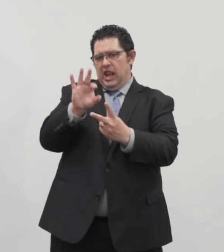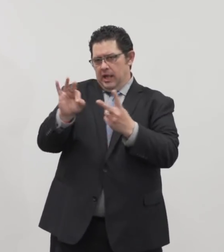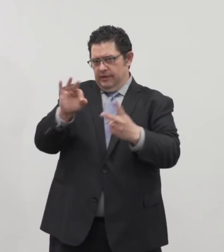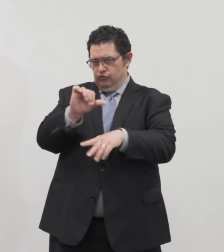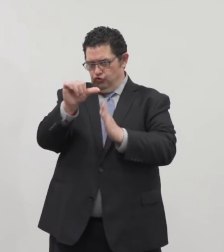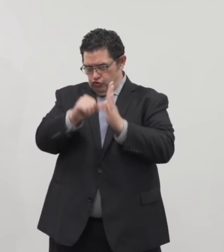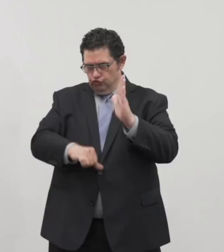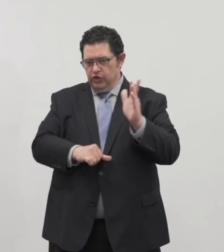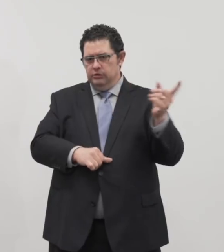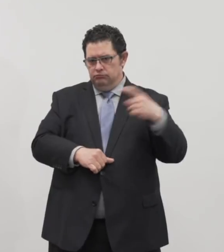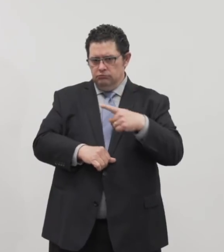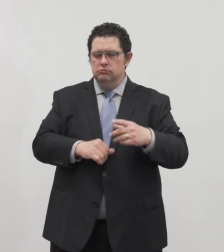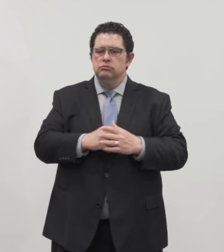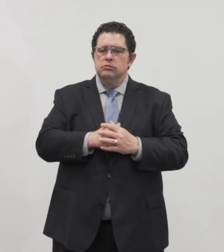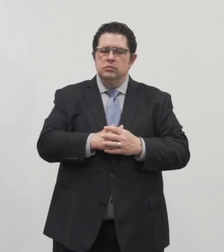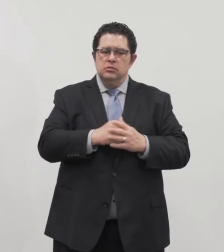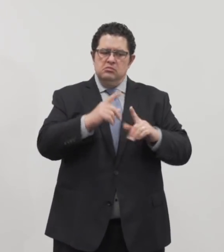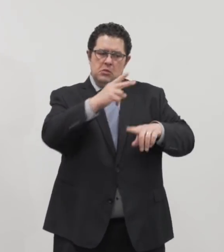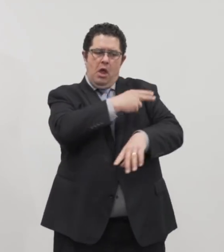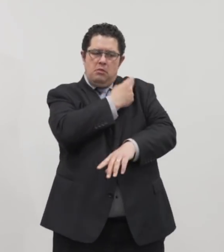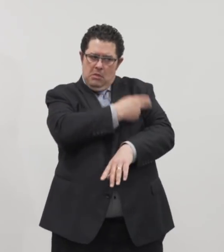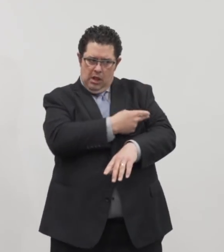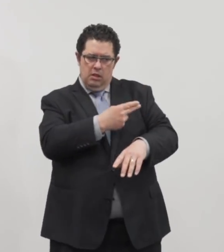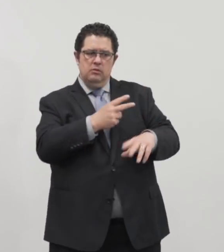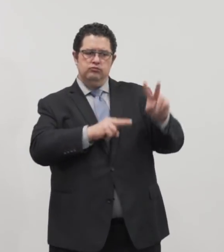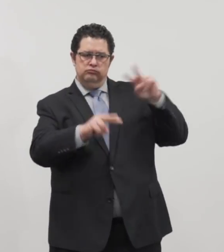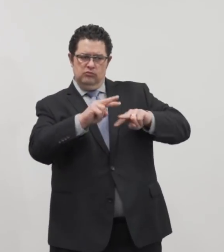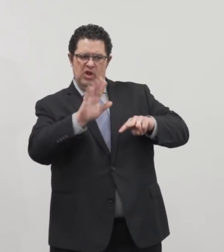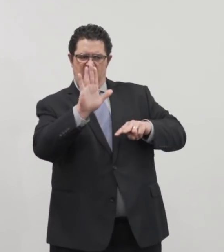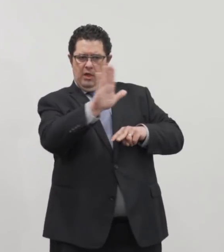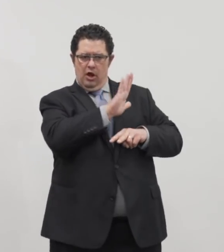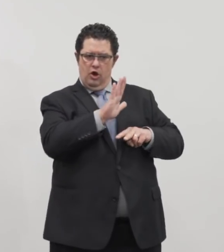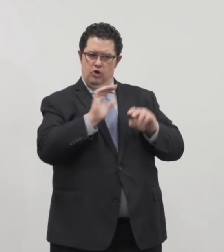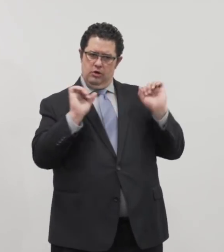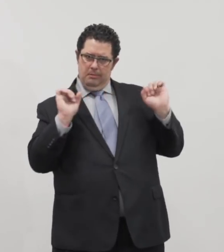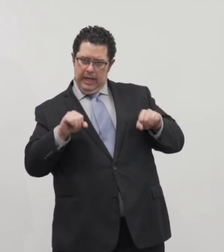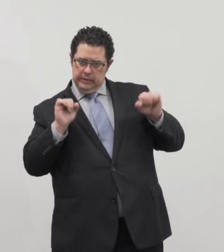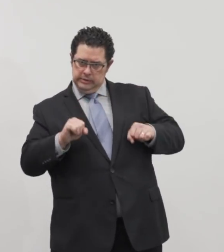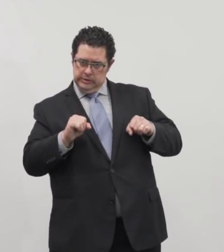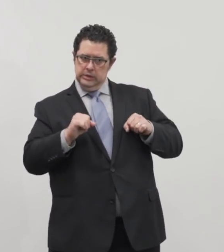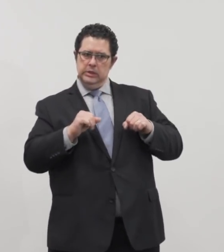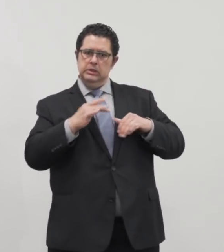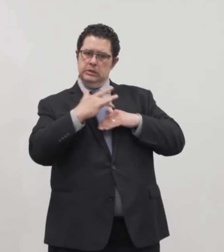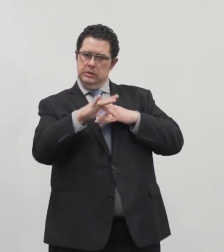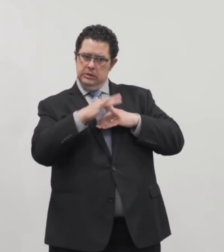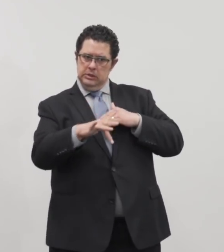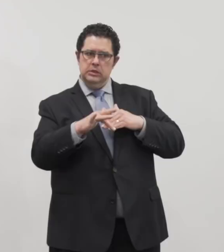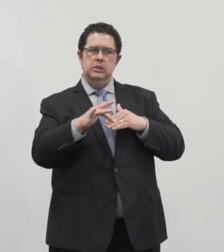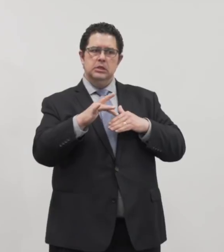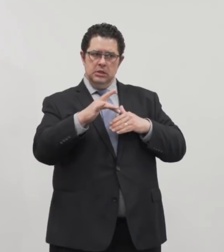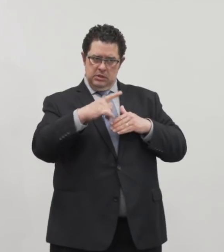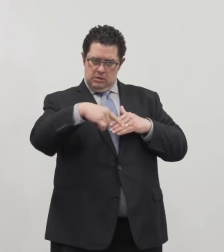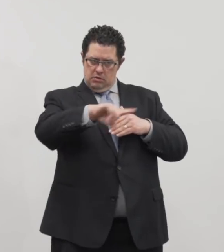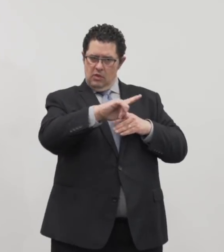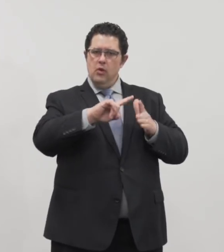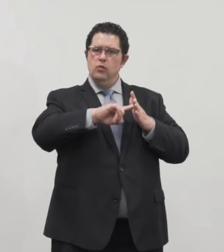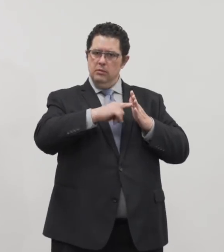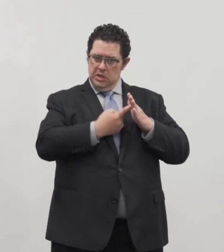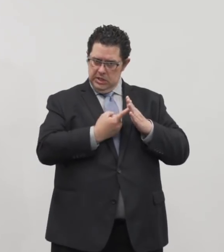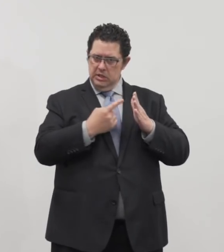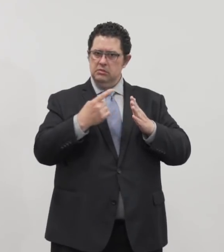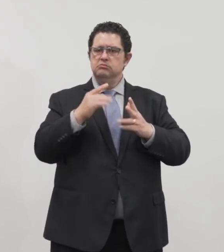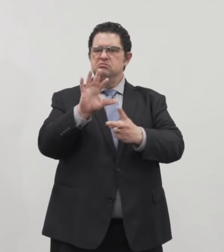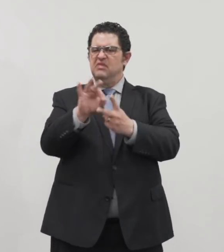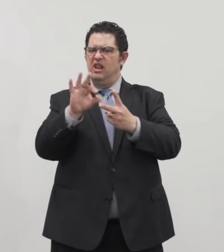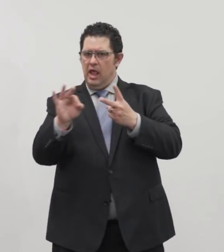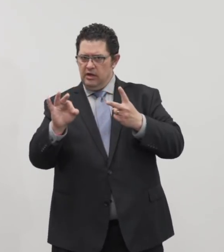path forward based on their capacity. And as their capacity improves, I would expect them to start and restart elective procedures. And that's what I've heard them discussing.